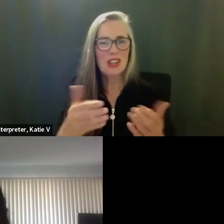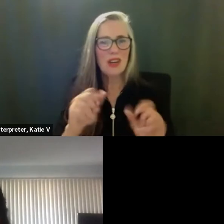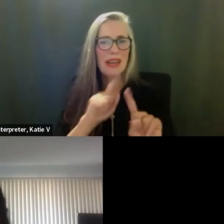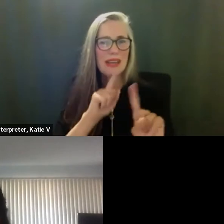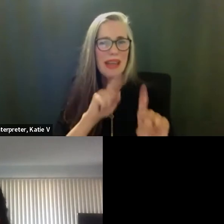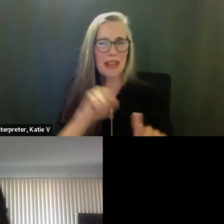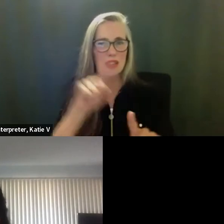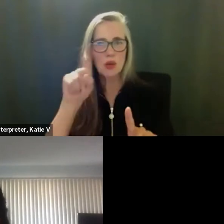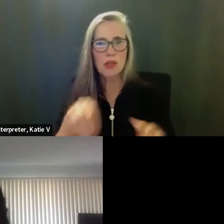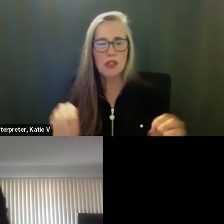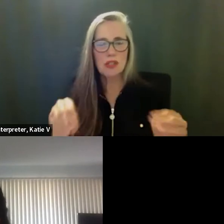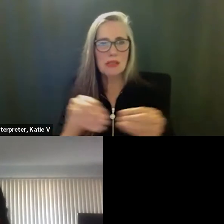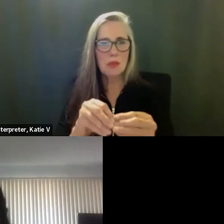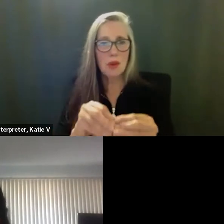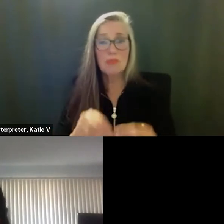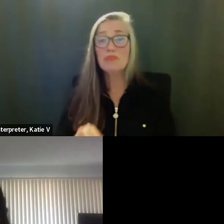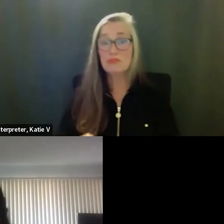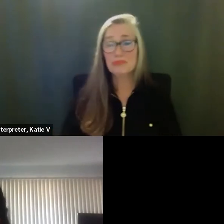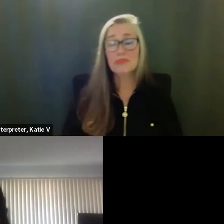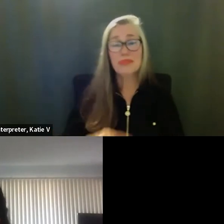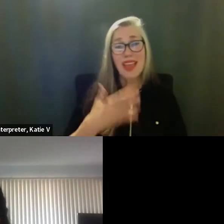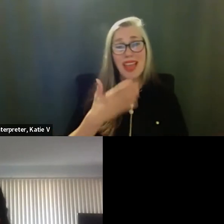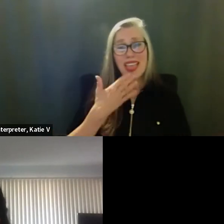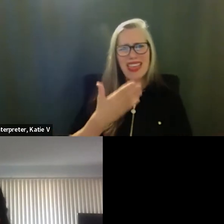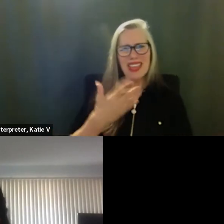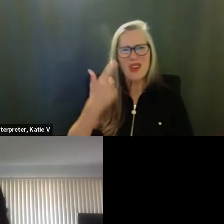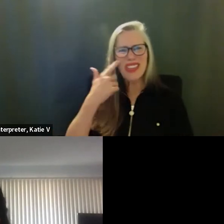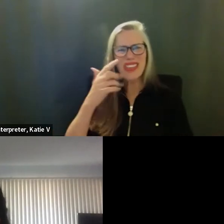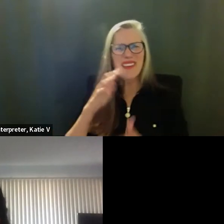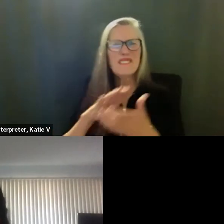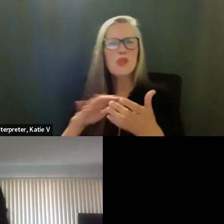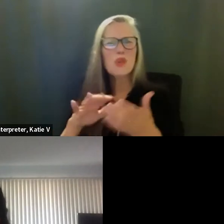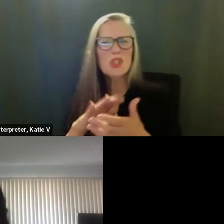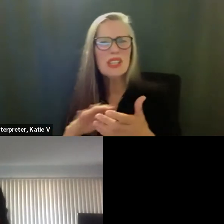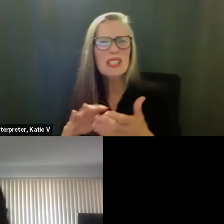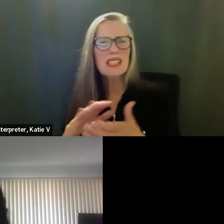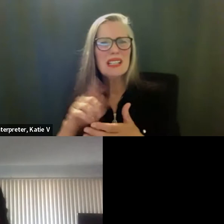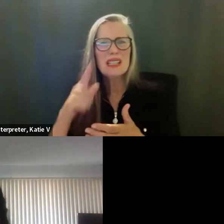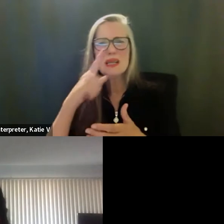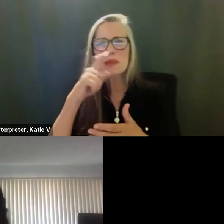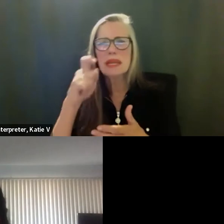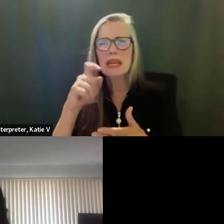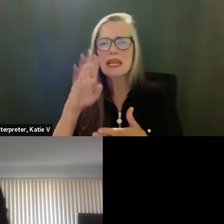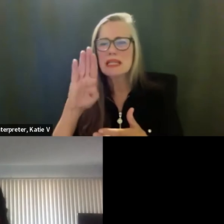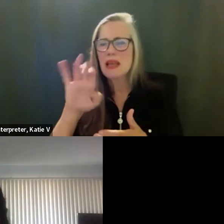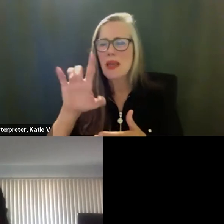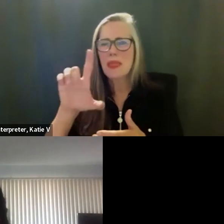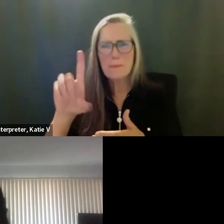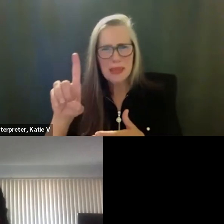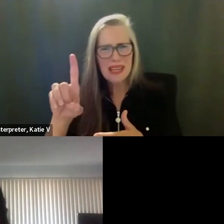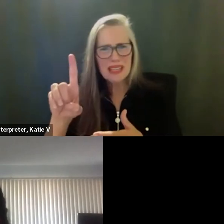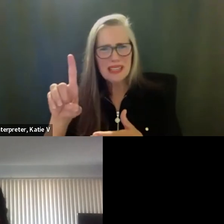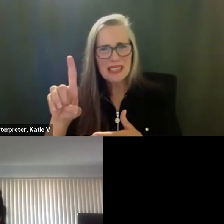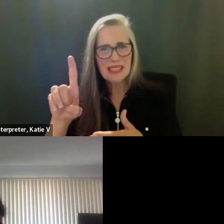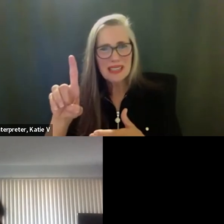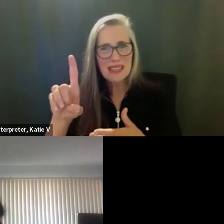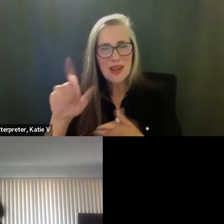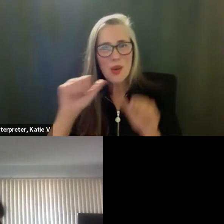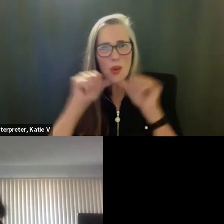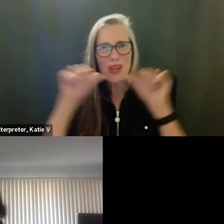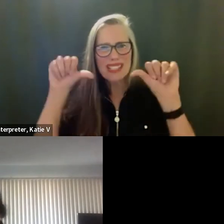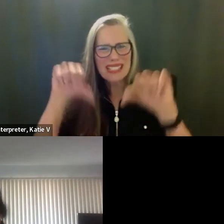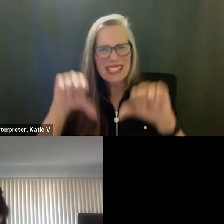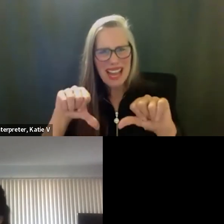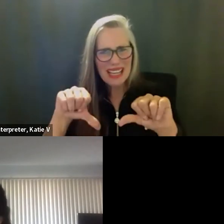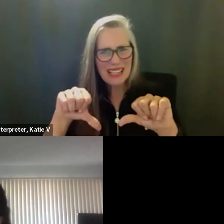Yeah. think what, thank you for that. I think what the confusion was just because it was like denying the bid pros and we're awarding. So why those two